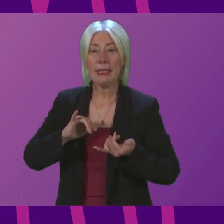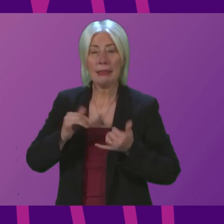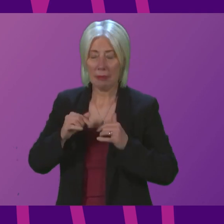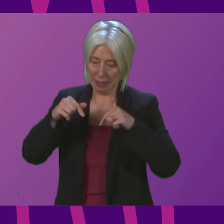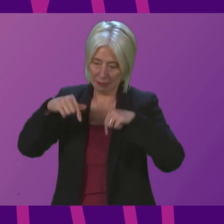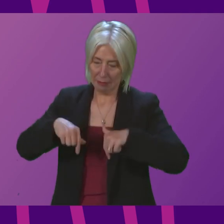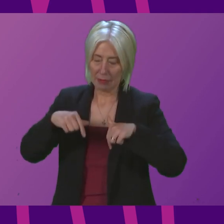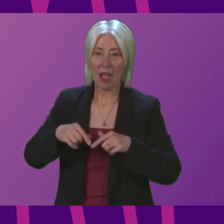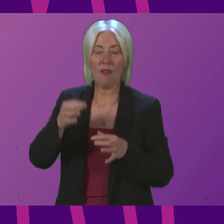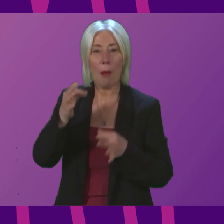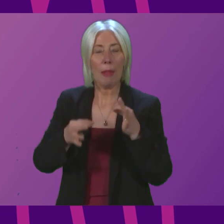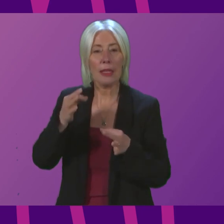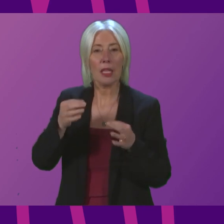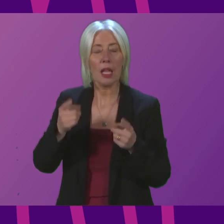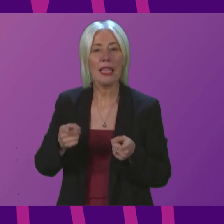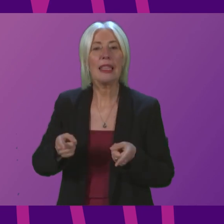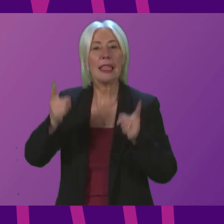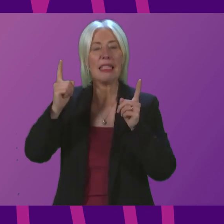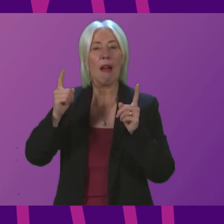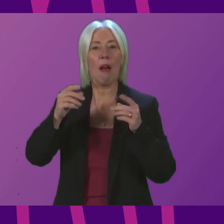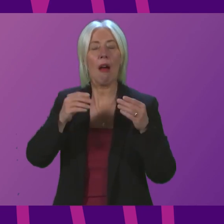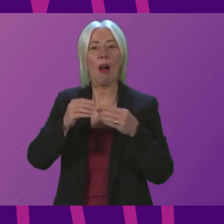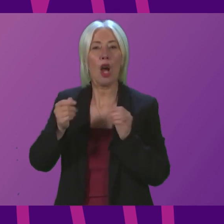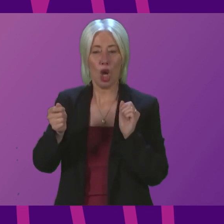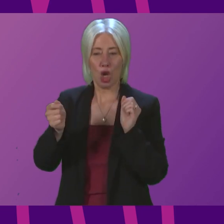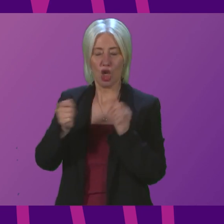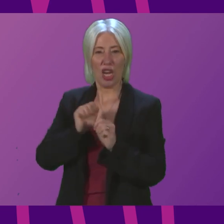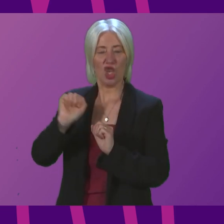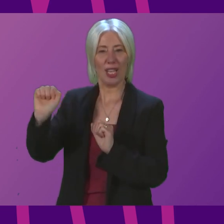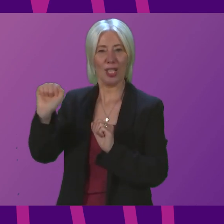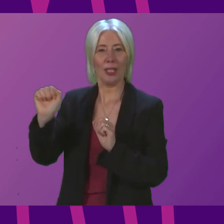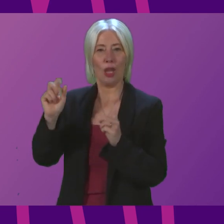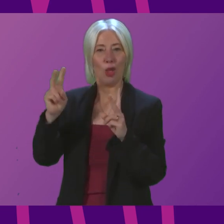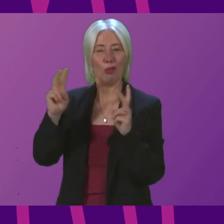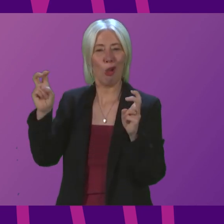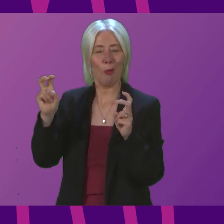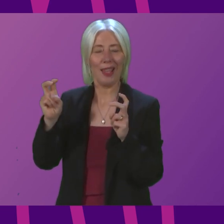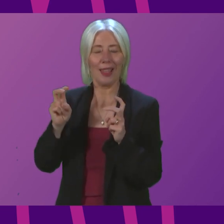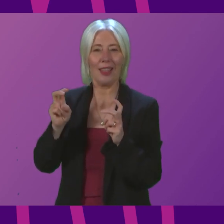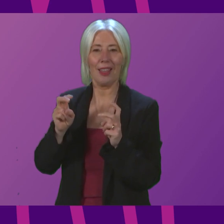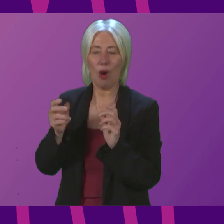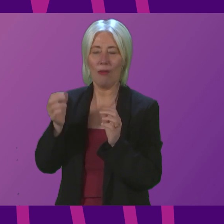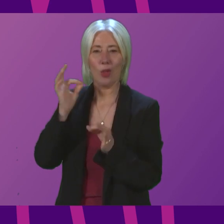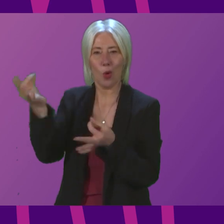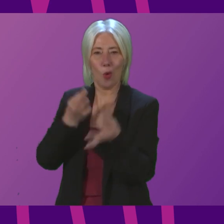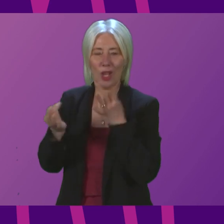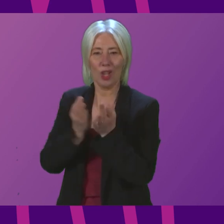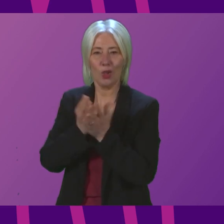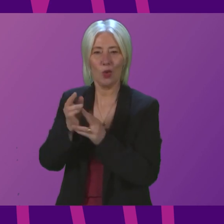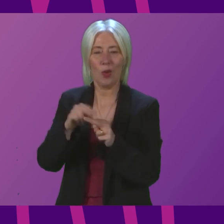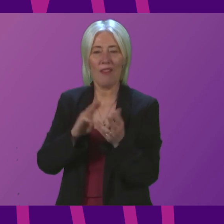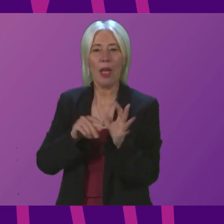that when a political leader changes the topic of their question in the run of First Minister's questions it's an